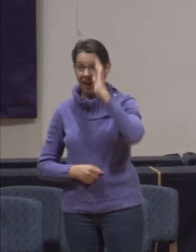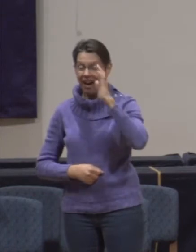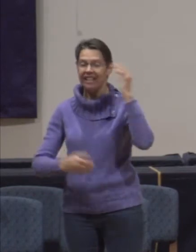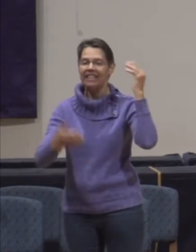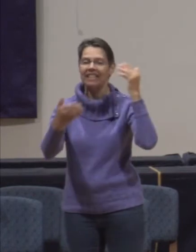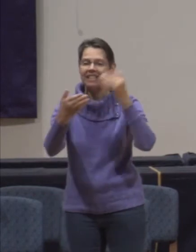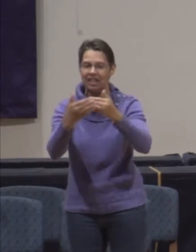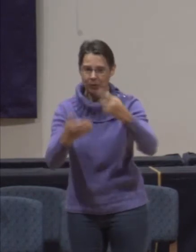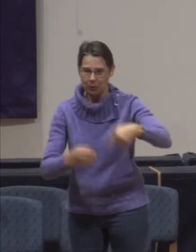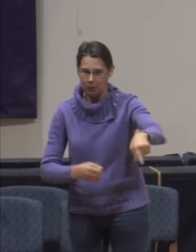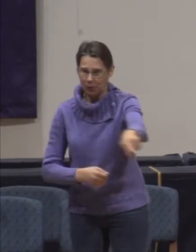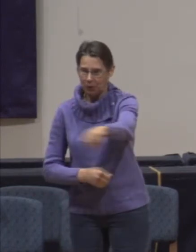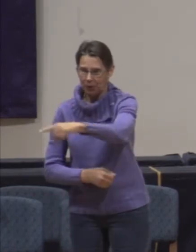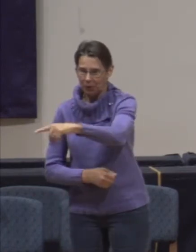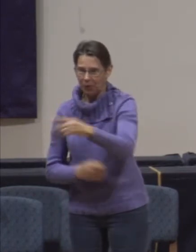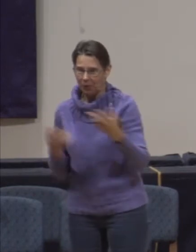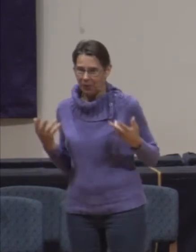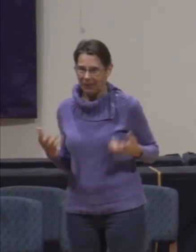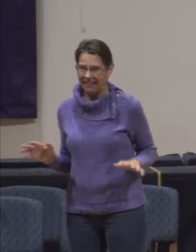near.